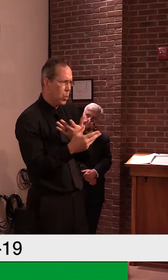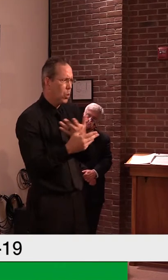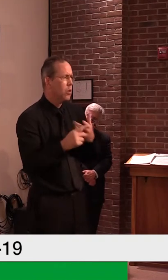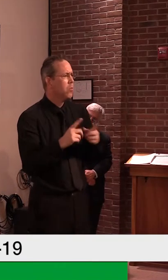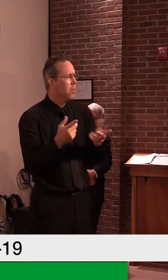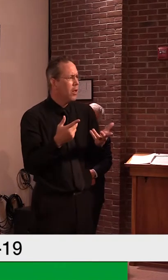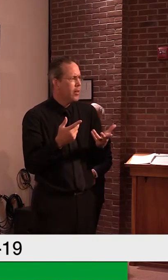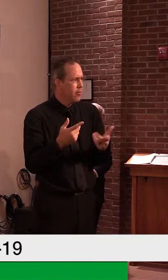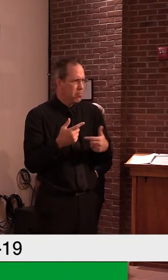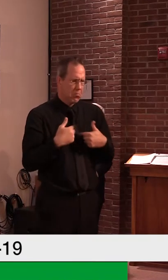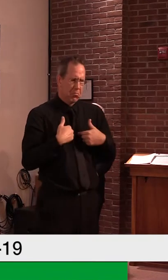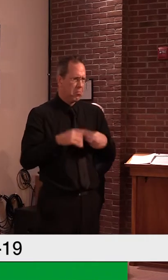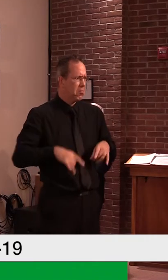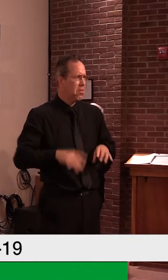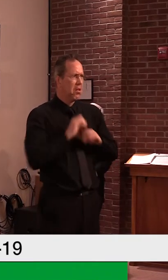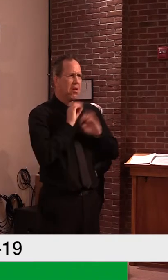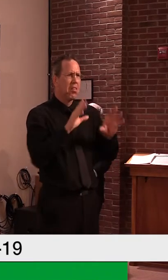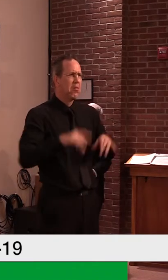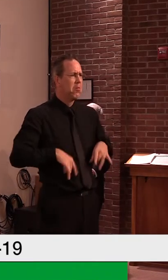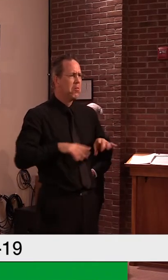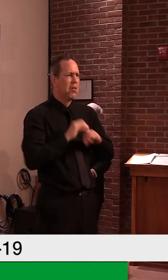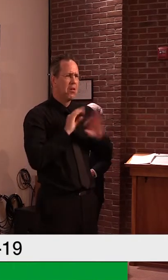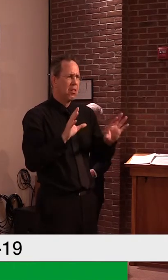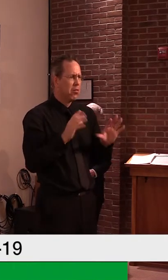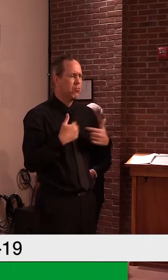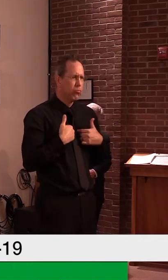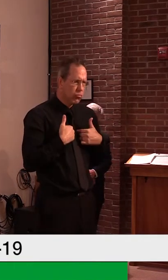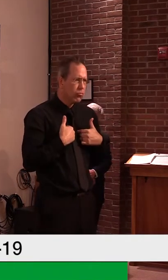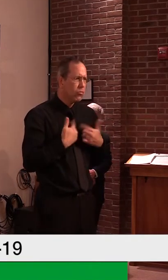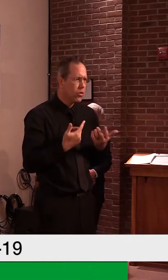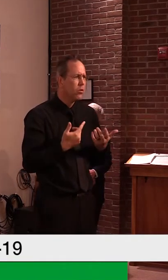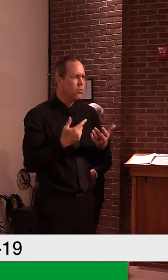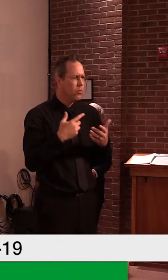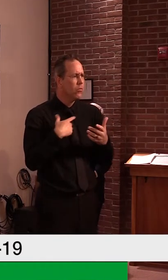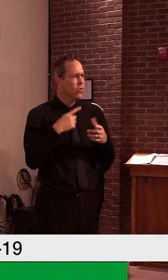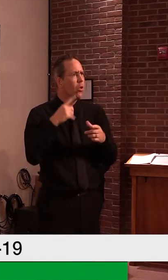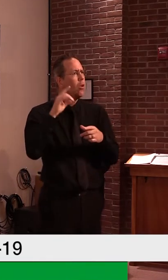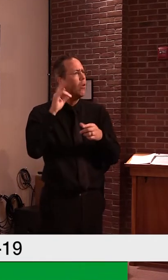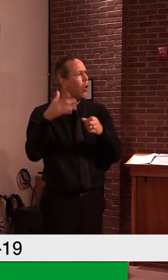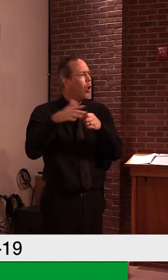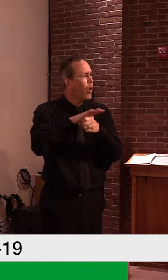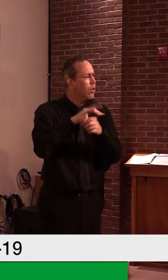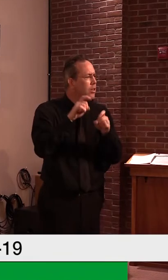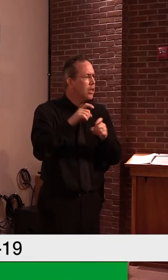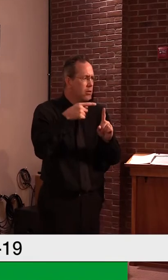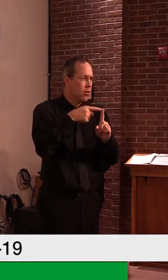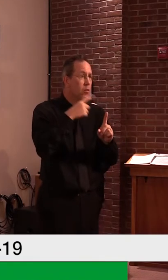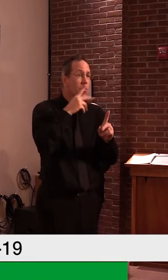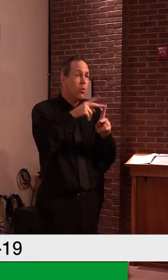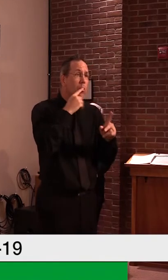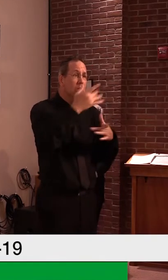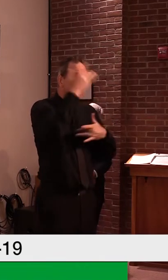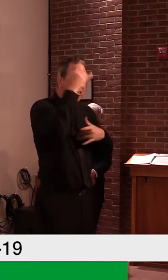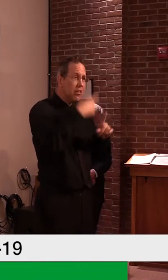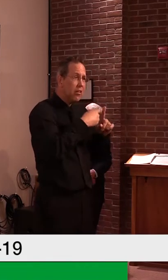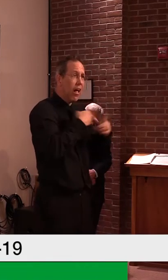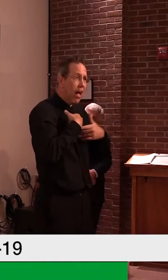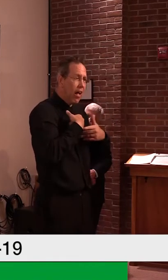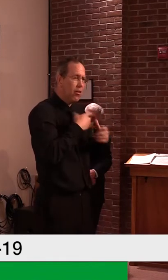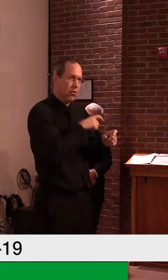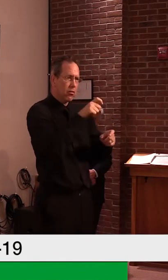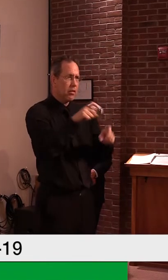will be no cost. We want everybody tested, especially people that are showing symptoms, but the person I talk to is really,